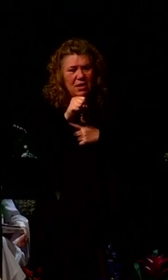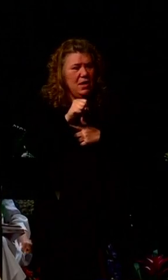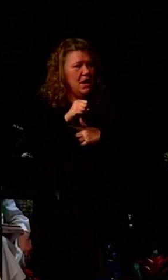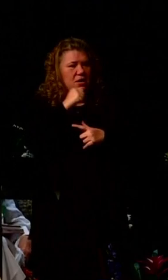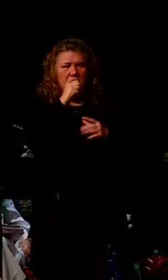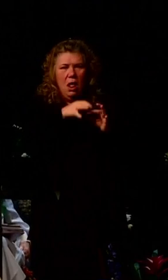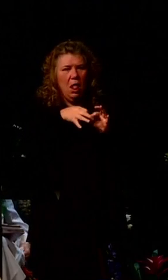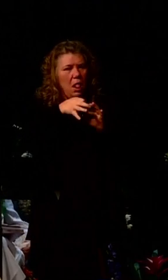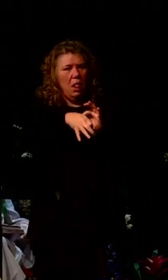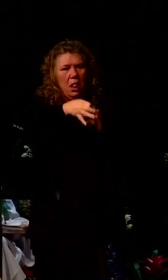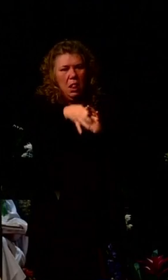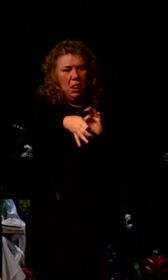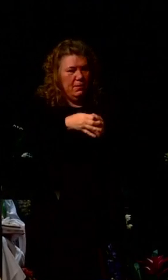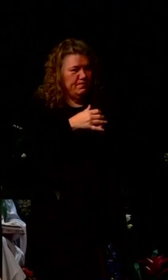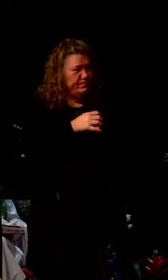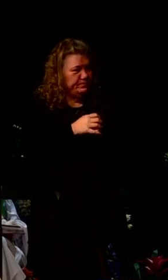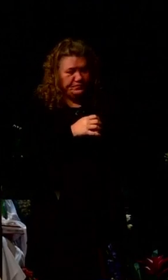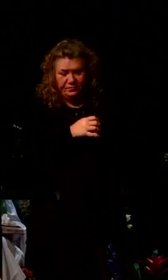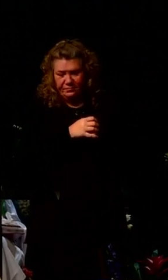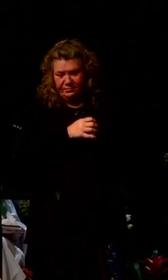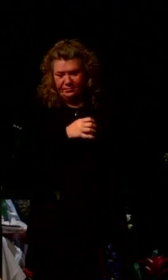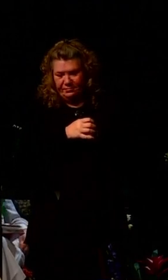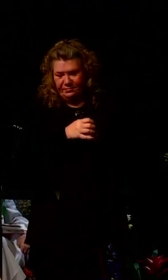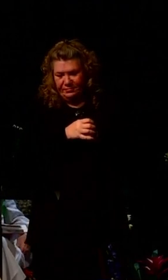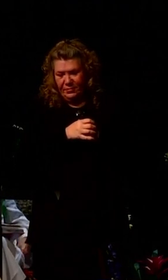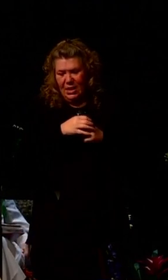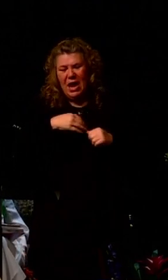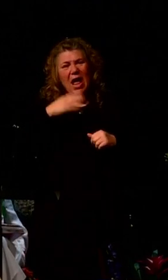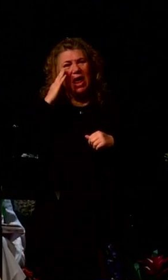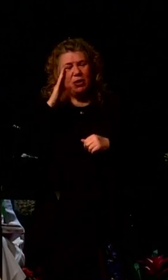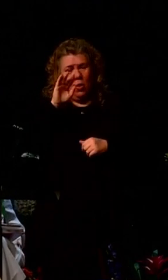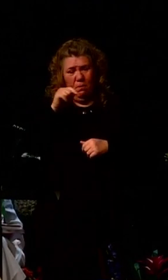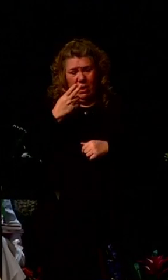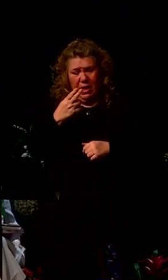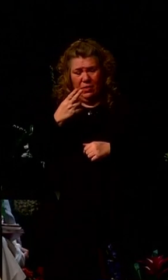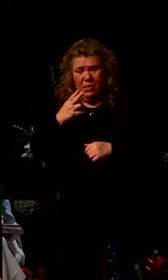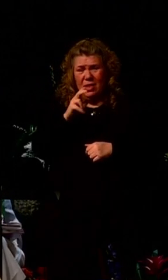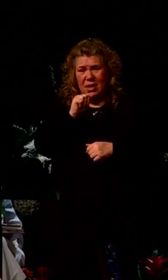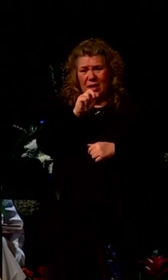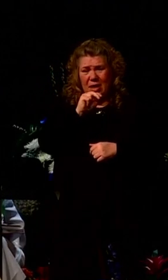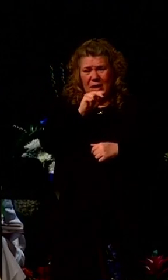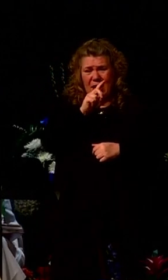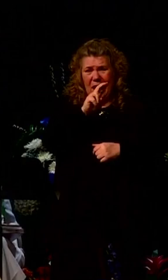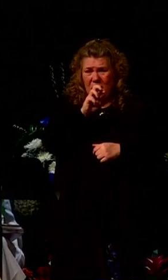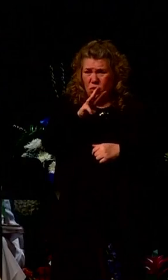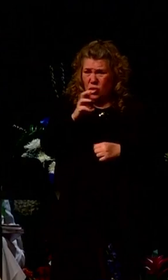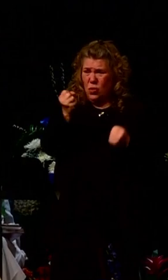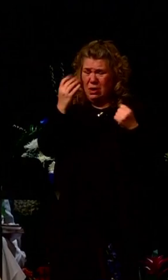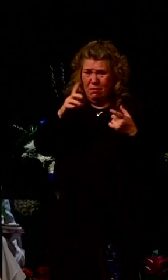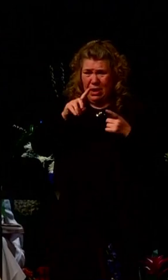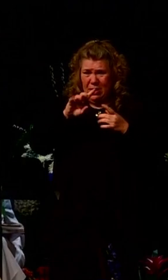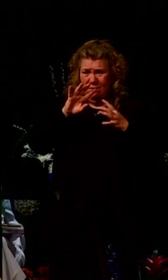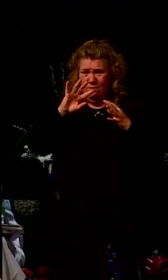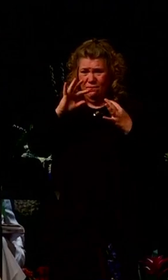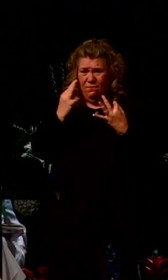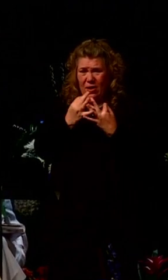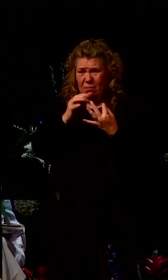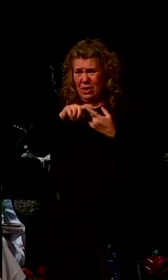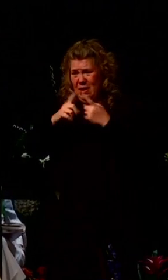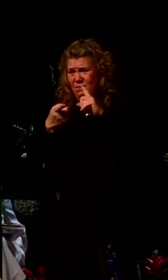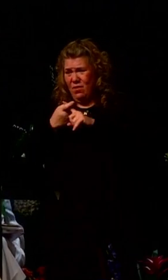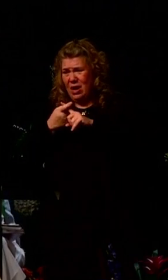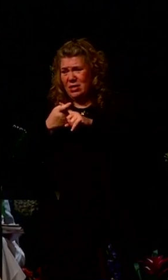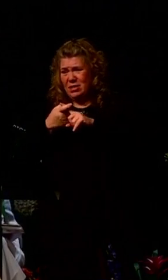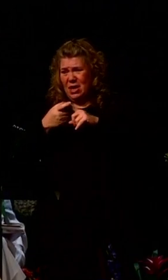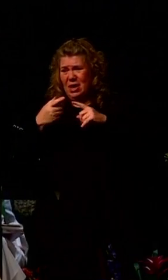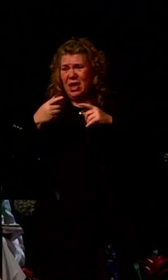use up all your complaint coupons. I know Beth, Andrew, and so many other friends and family have had the opportunity